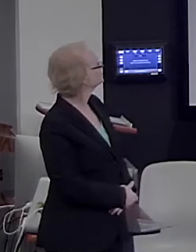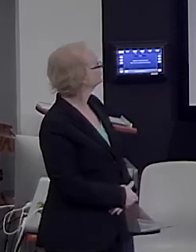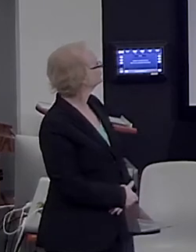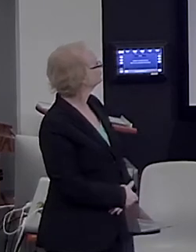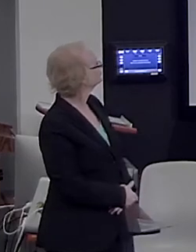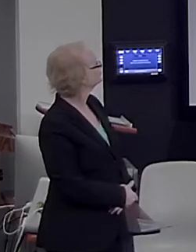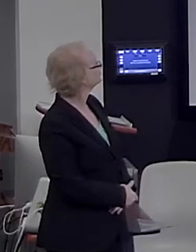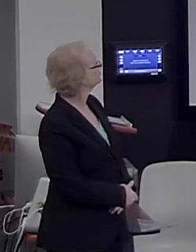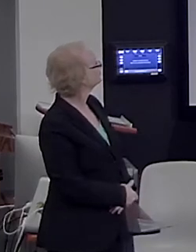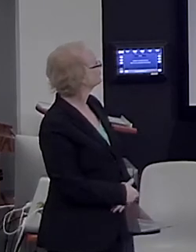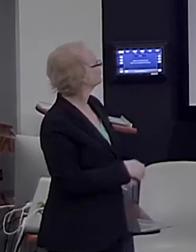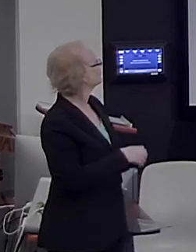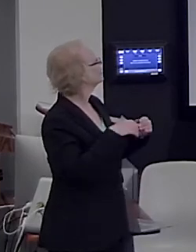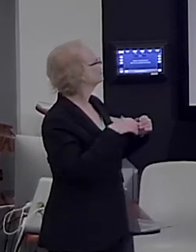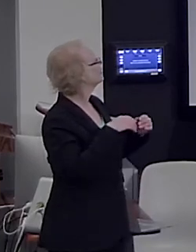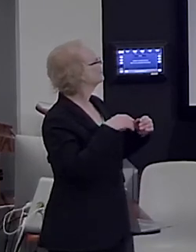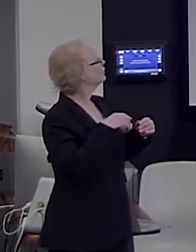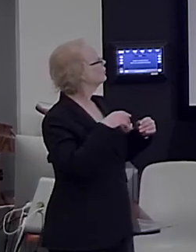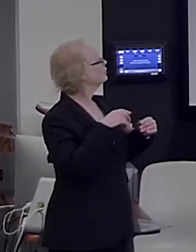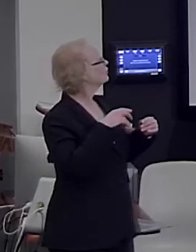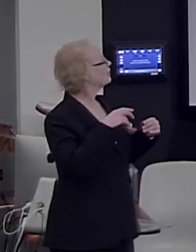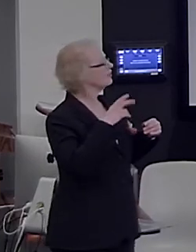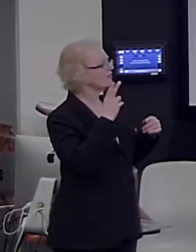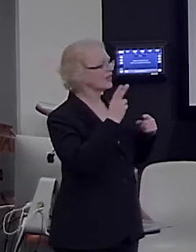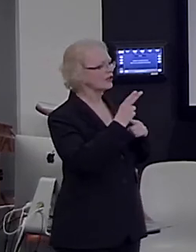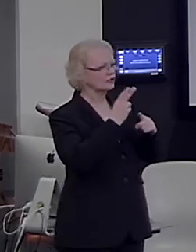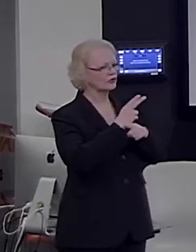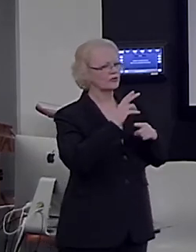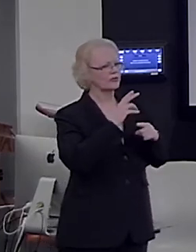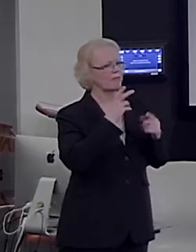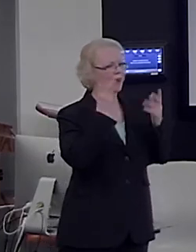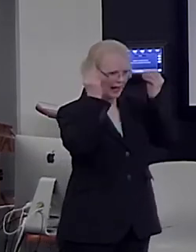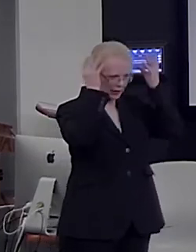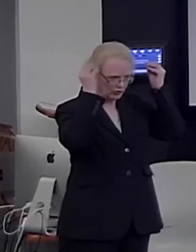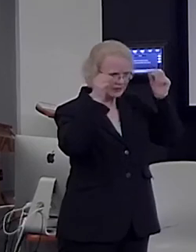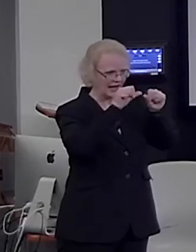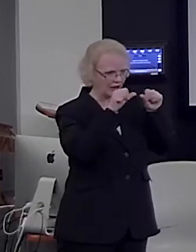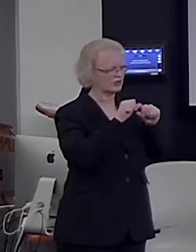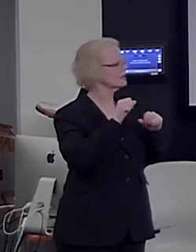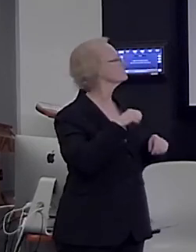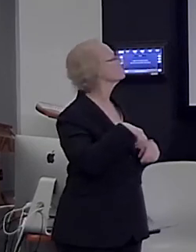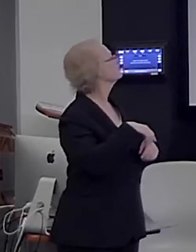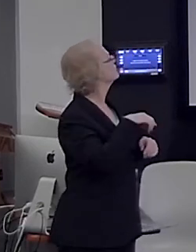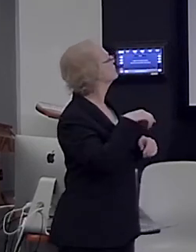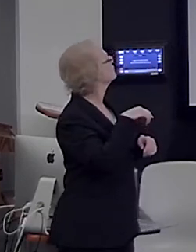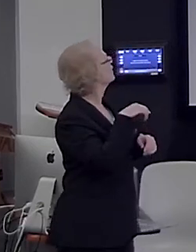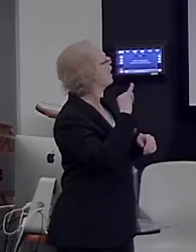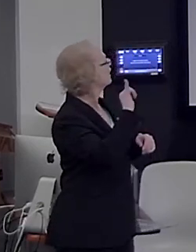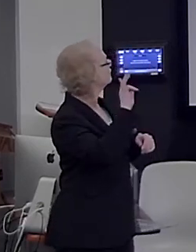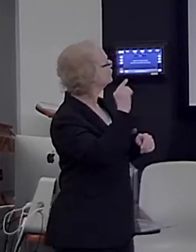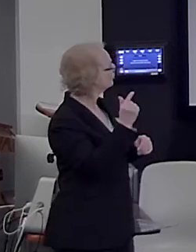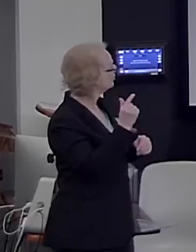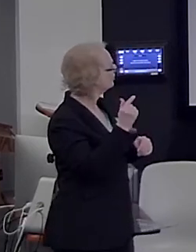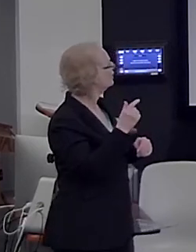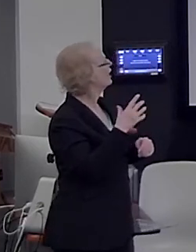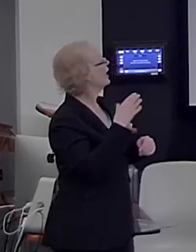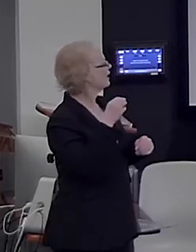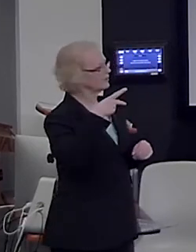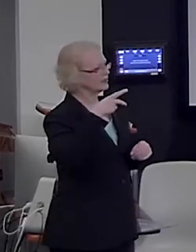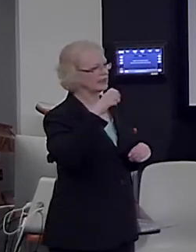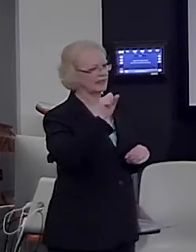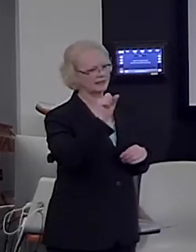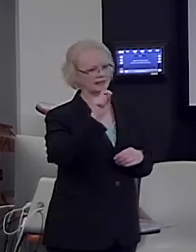using bilateral areas in yellow here, IFG, as well as posterior superior temporal sulcus again,